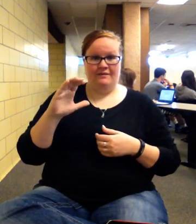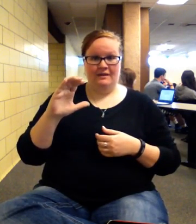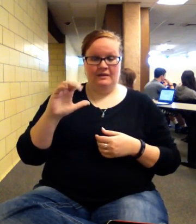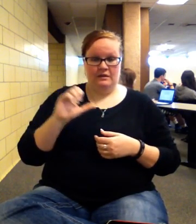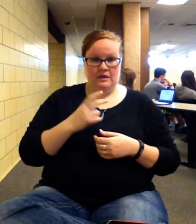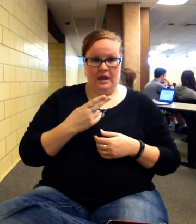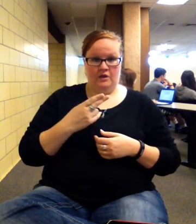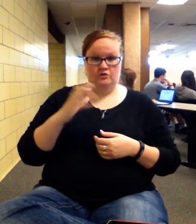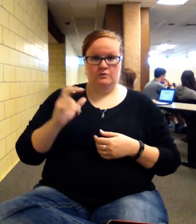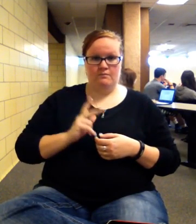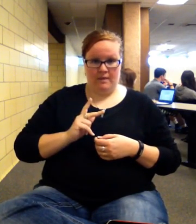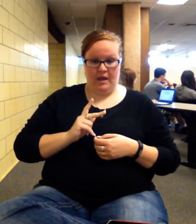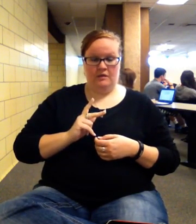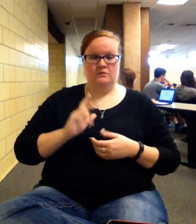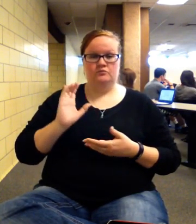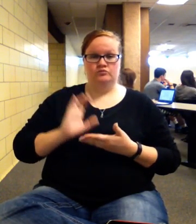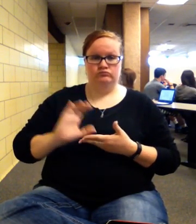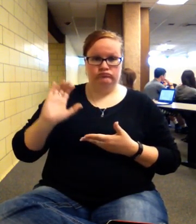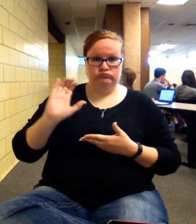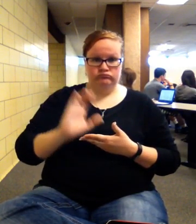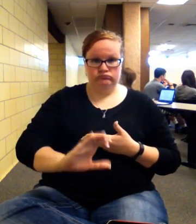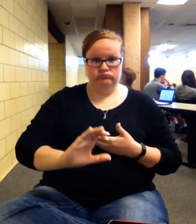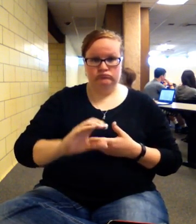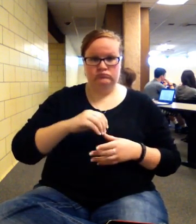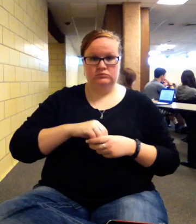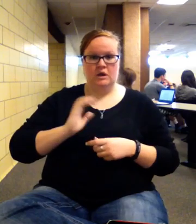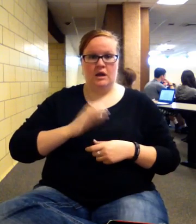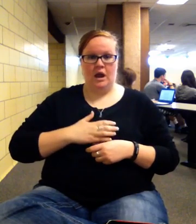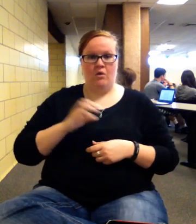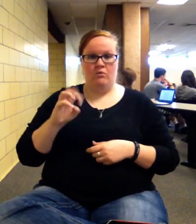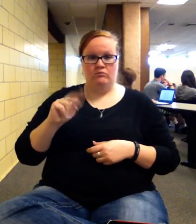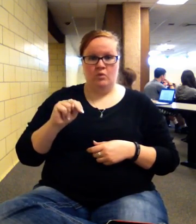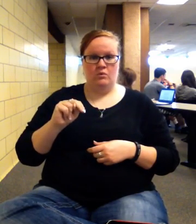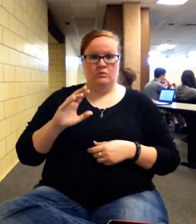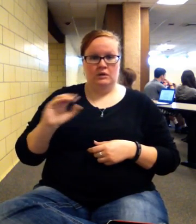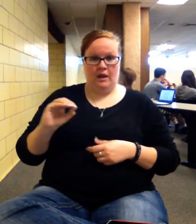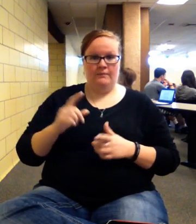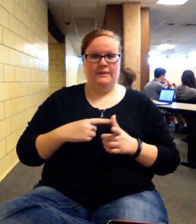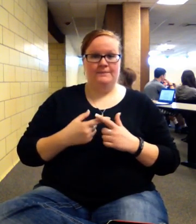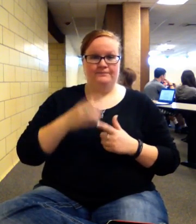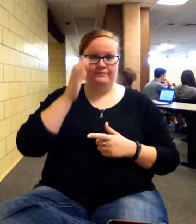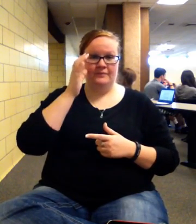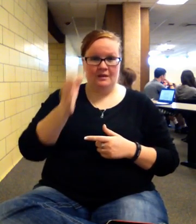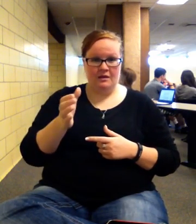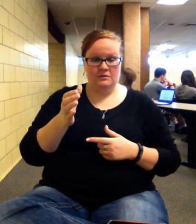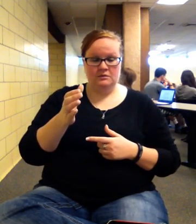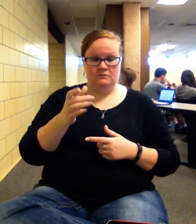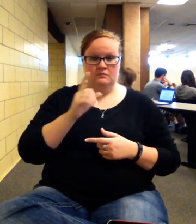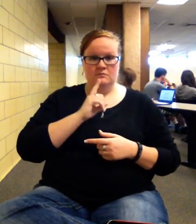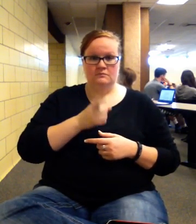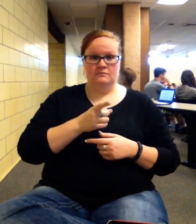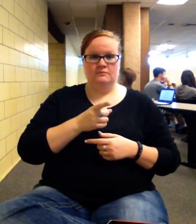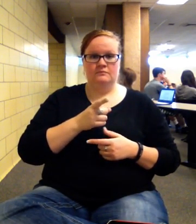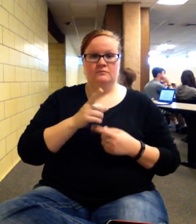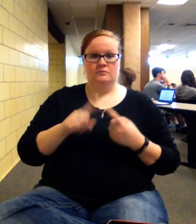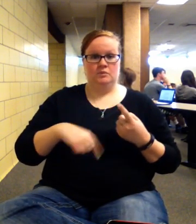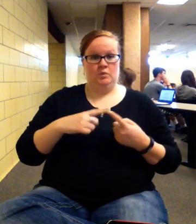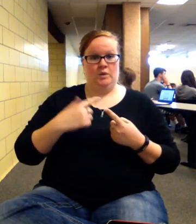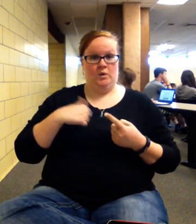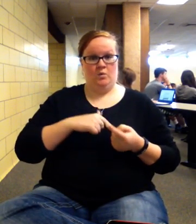investments, we reinvest it in our own company. And so then the concept there is that when we reinvest in